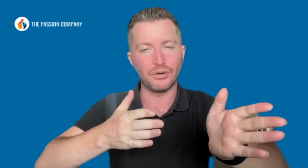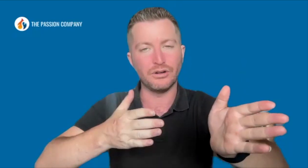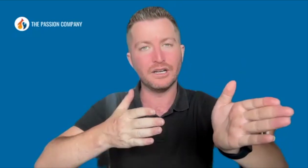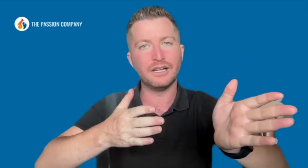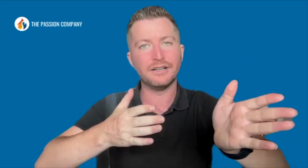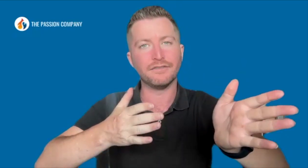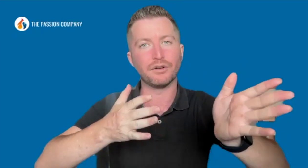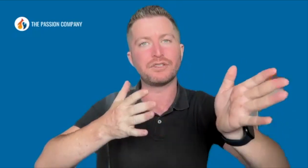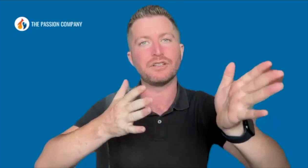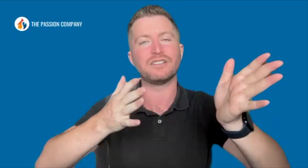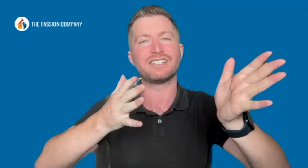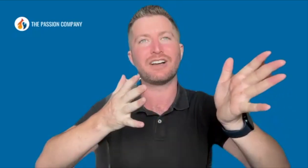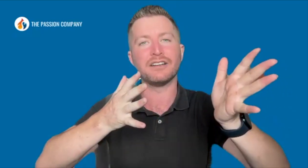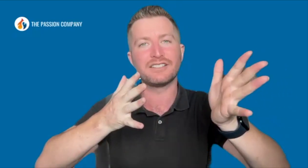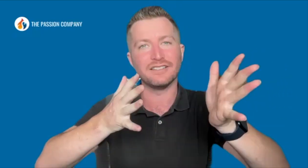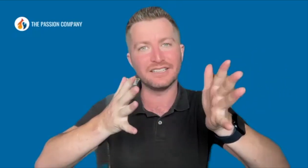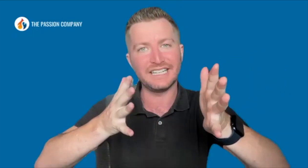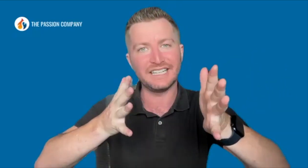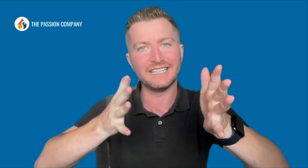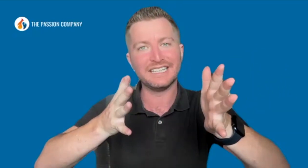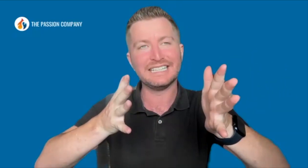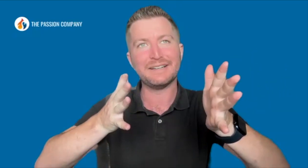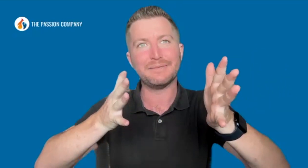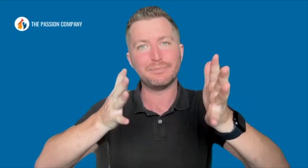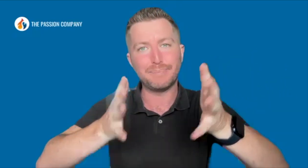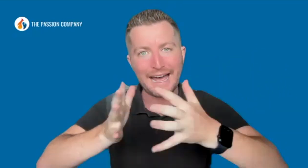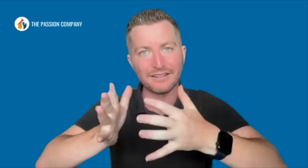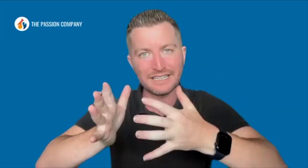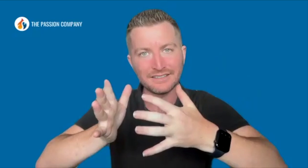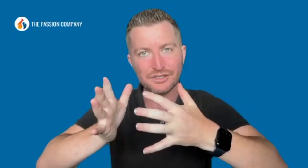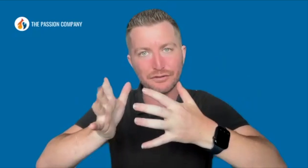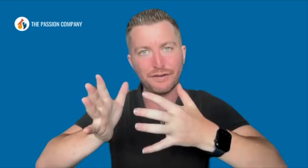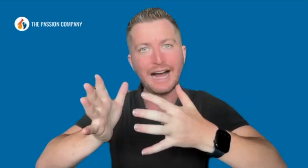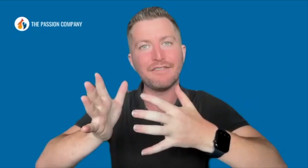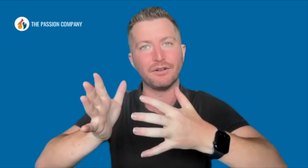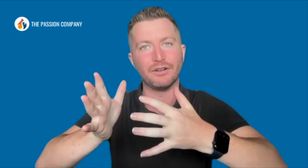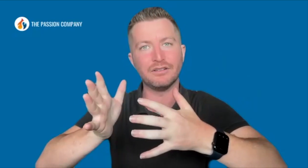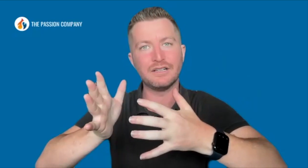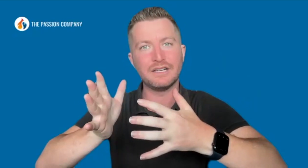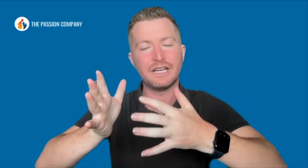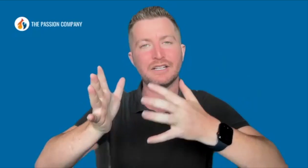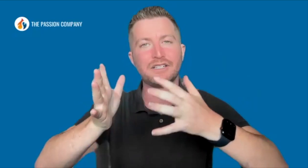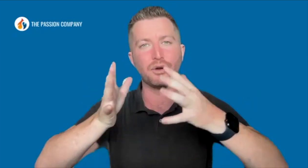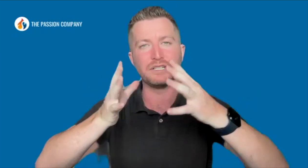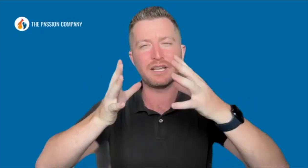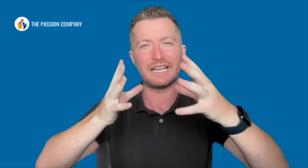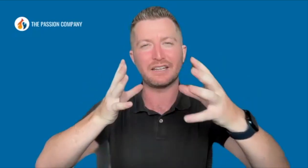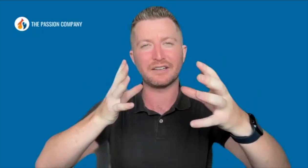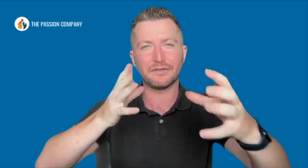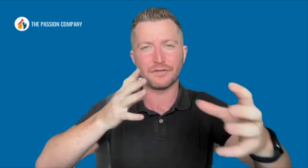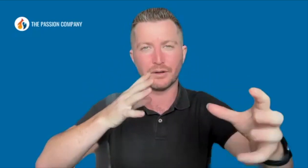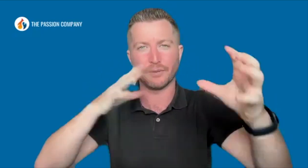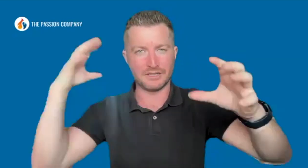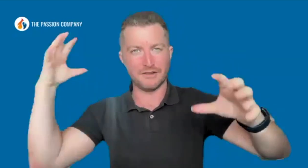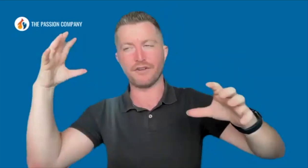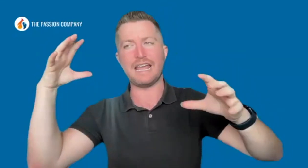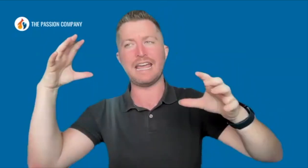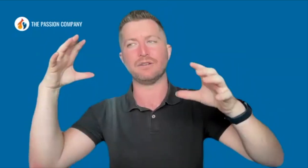versus constantly battling the survival. So it's like, from a different angle,